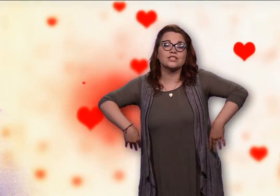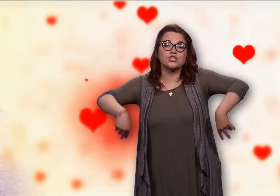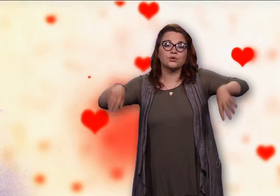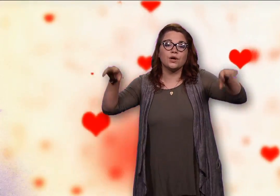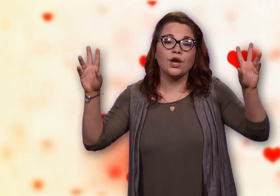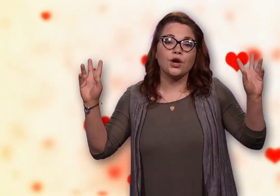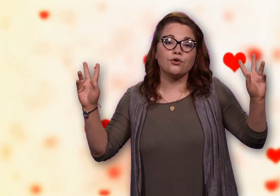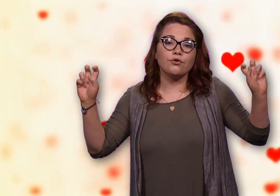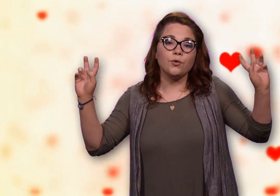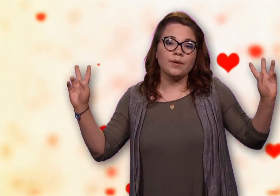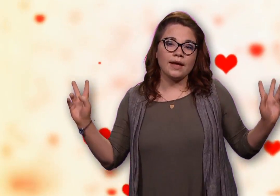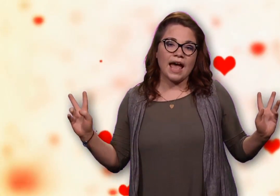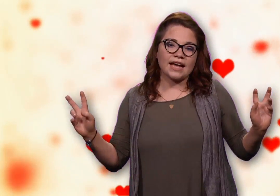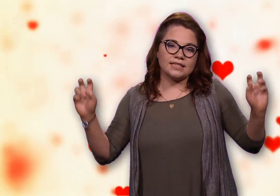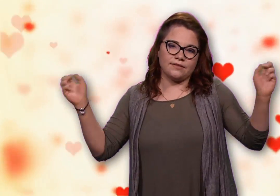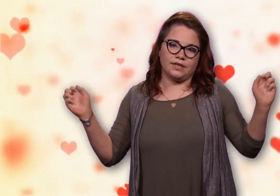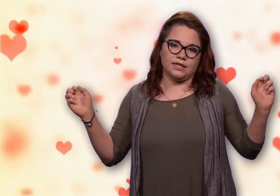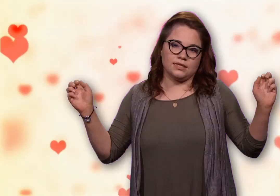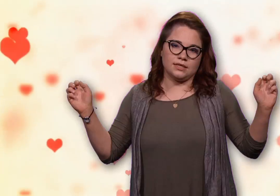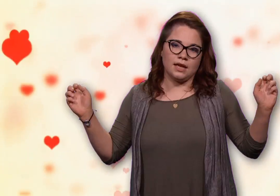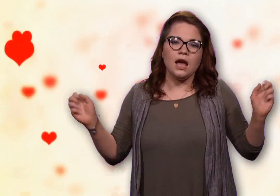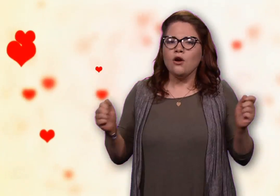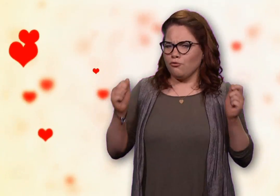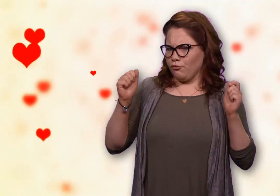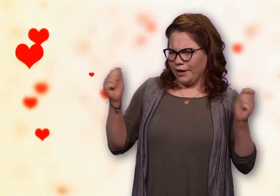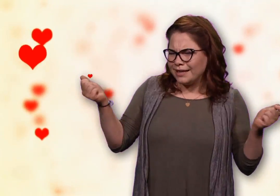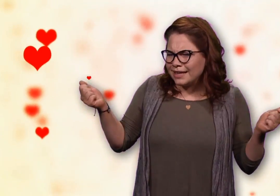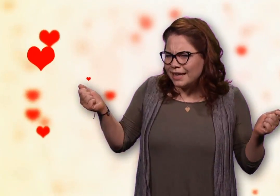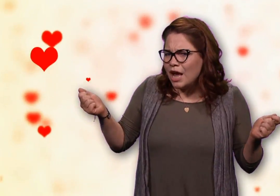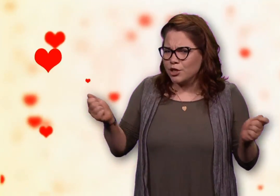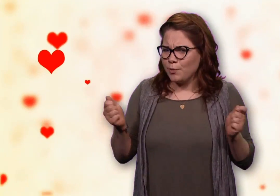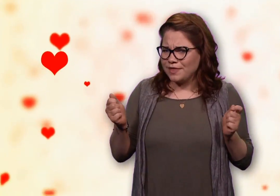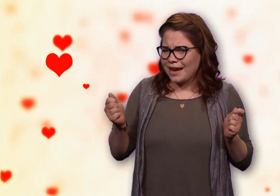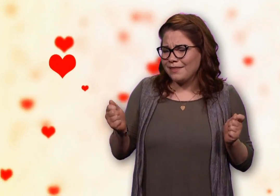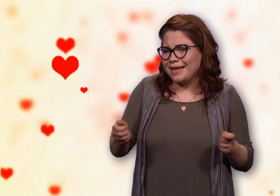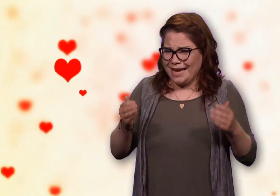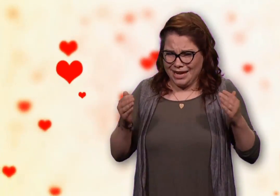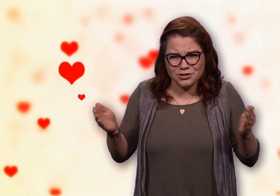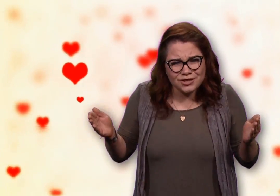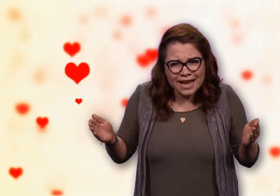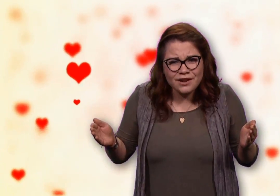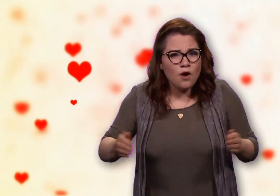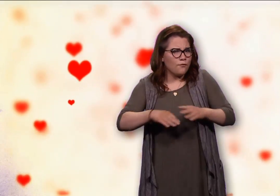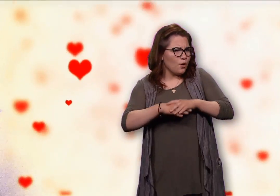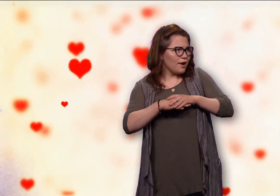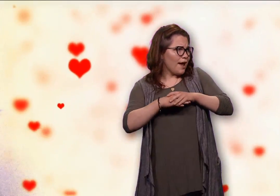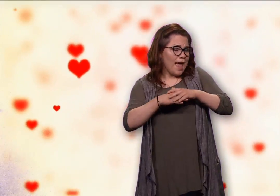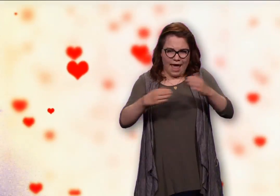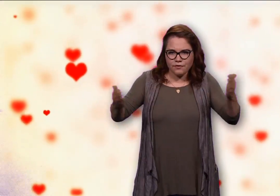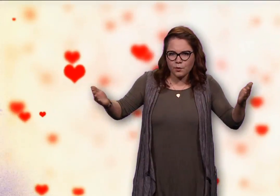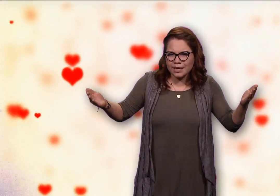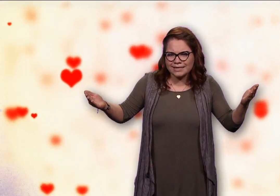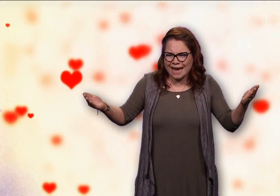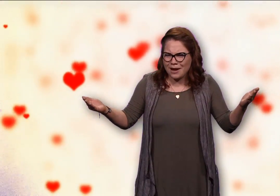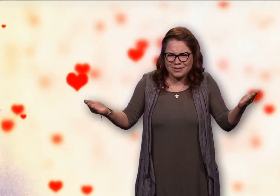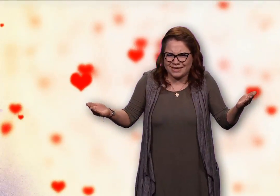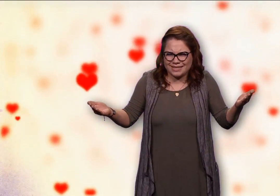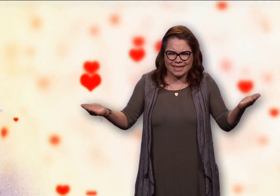into group activities. Really? You put that on the internet? For everyone in town to see?